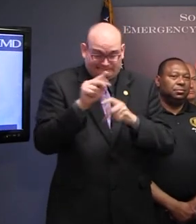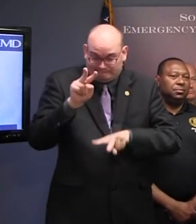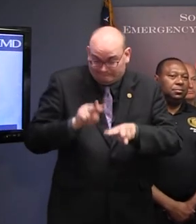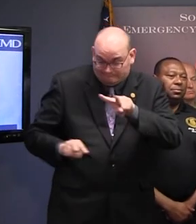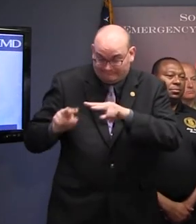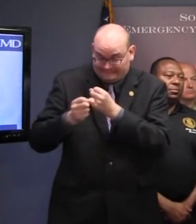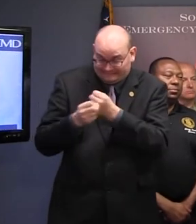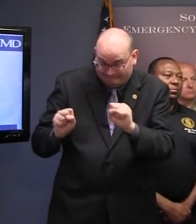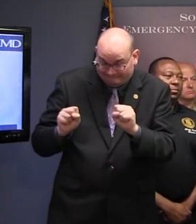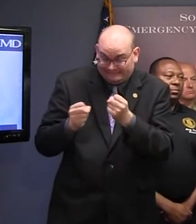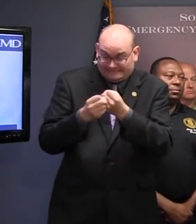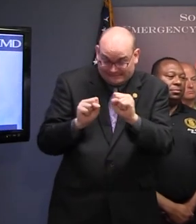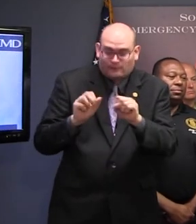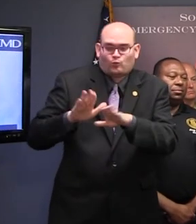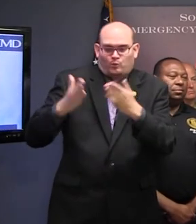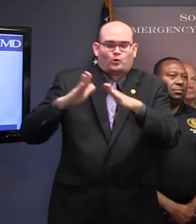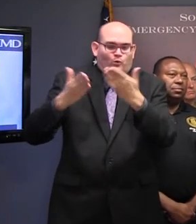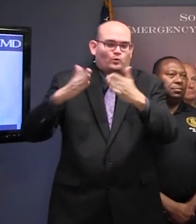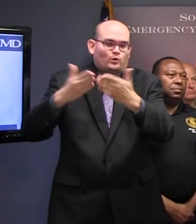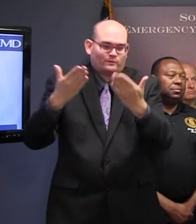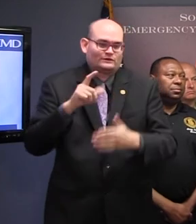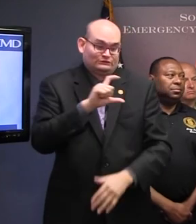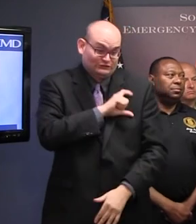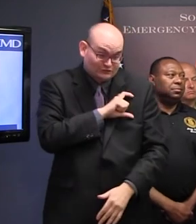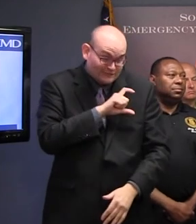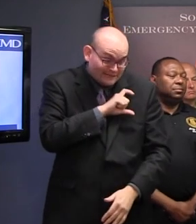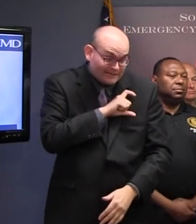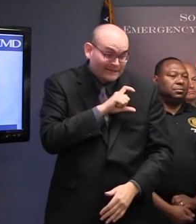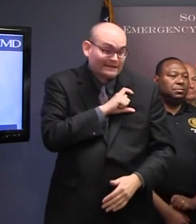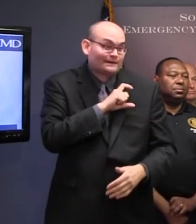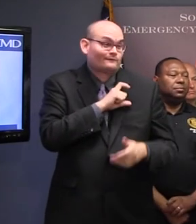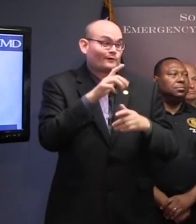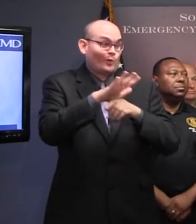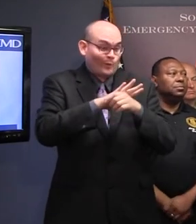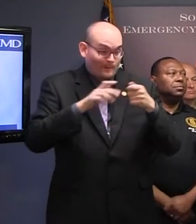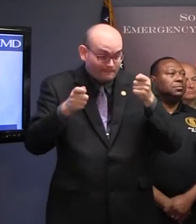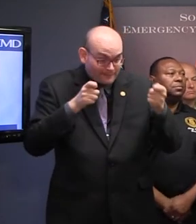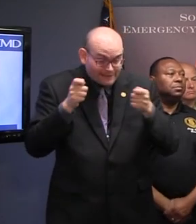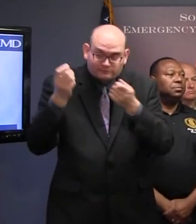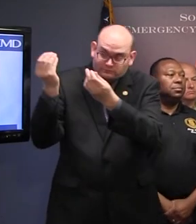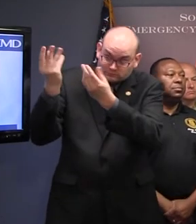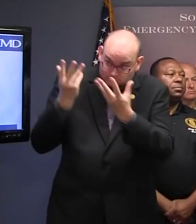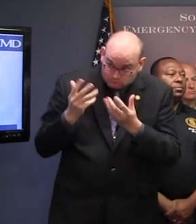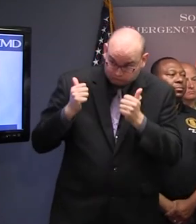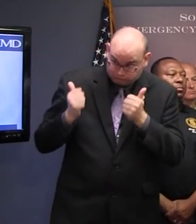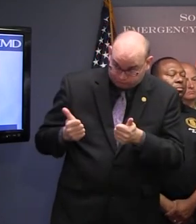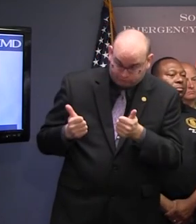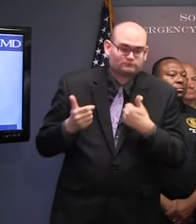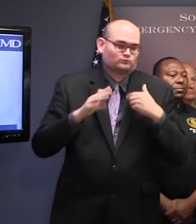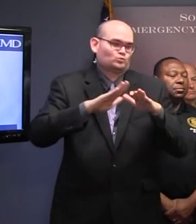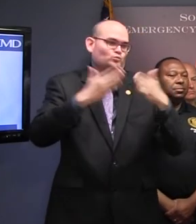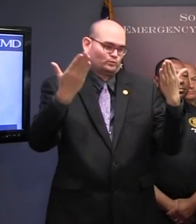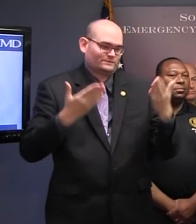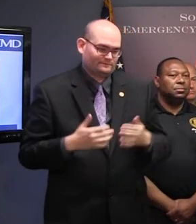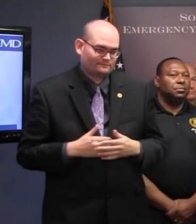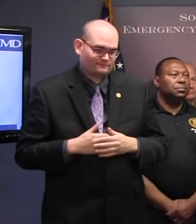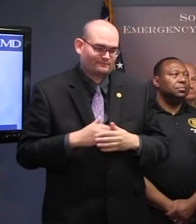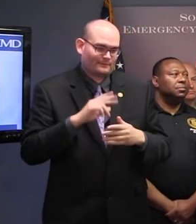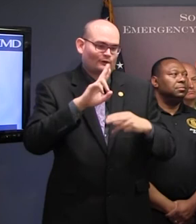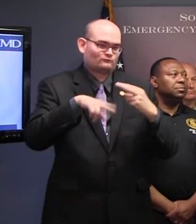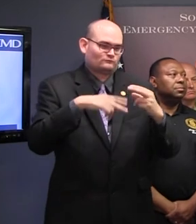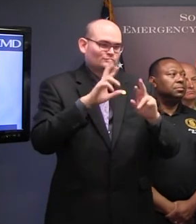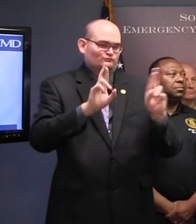local management people to provide the information along with the information we have to see when the all-clear can